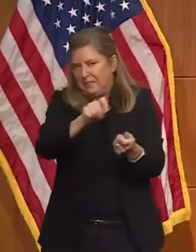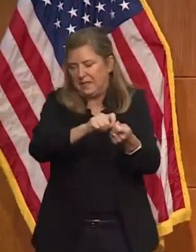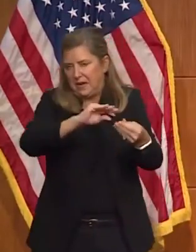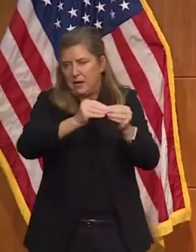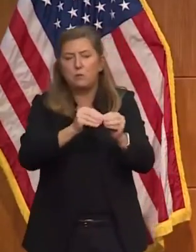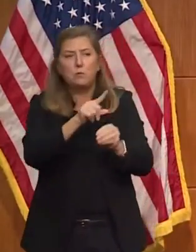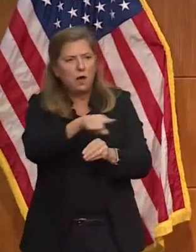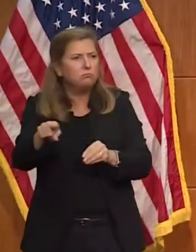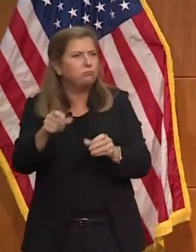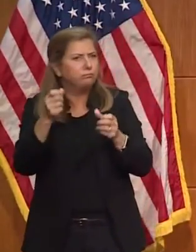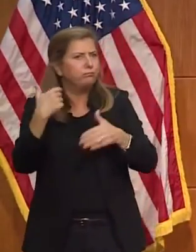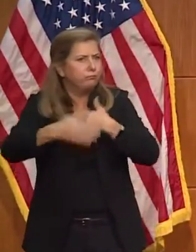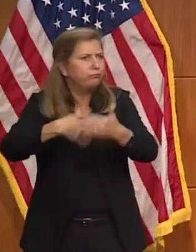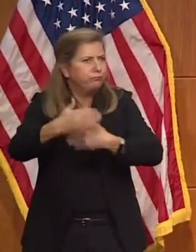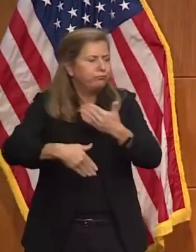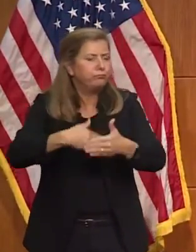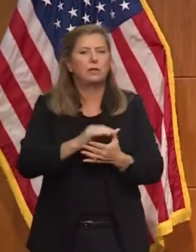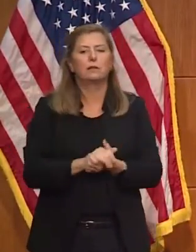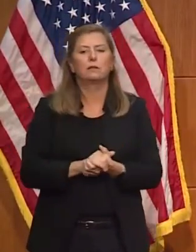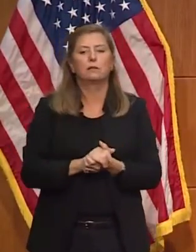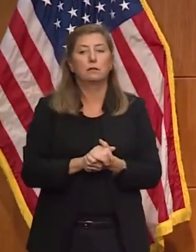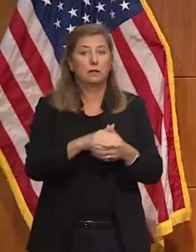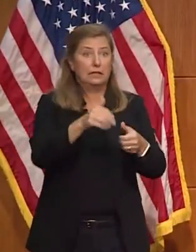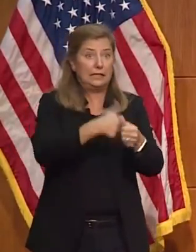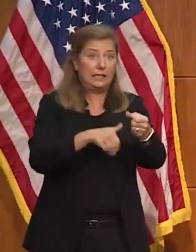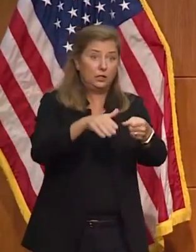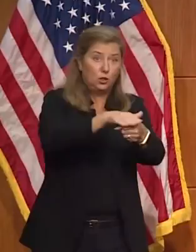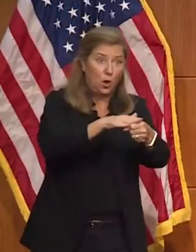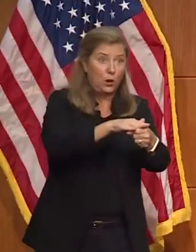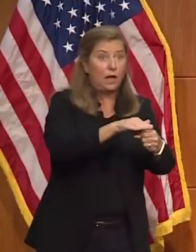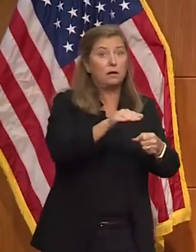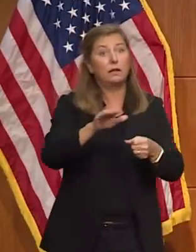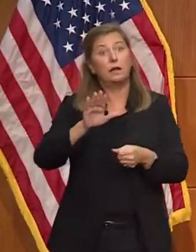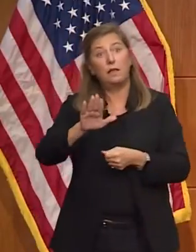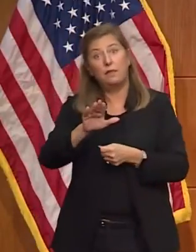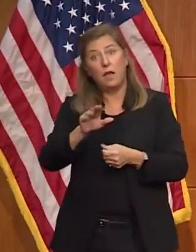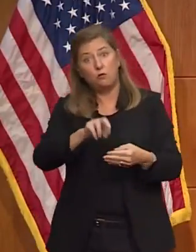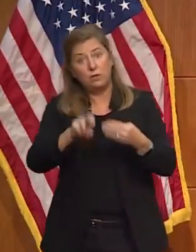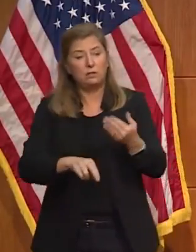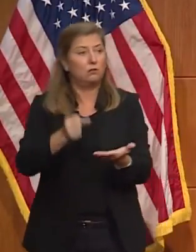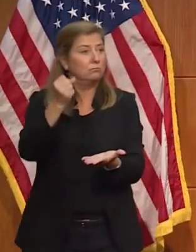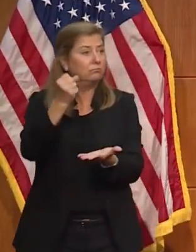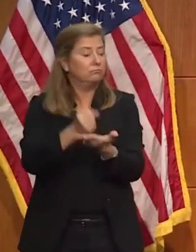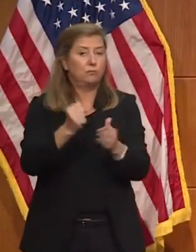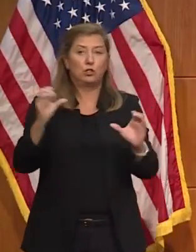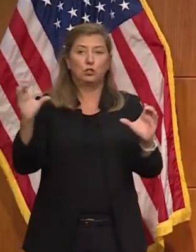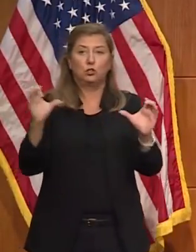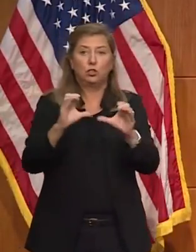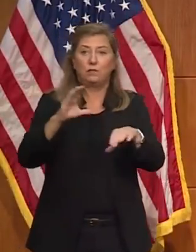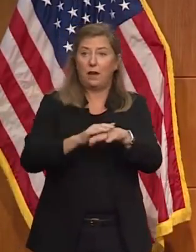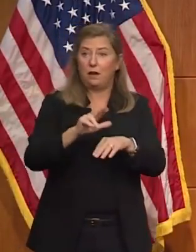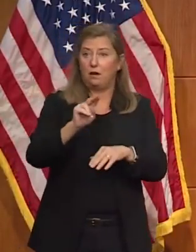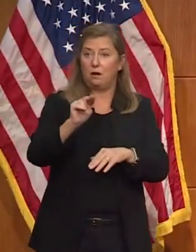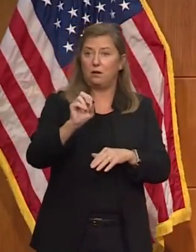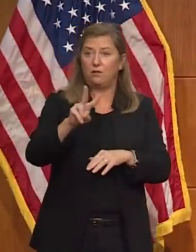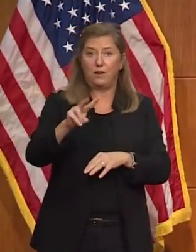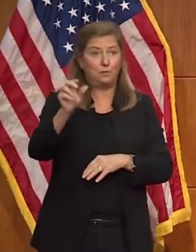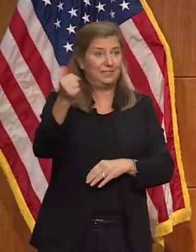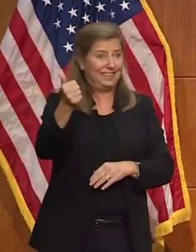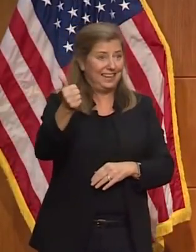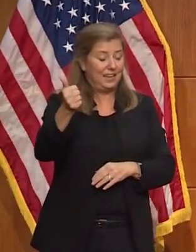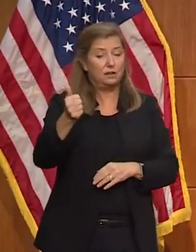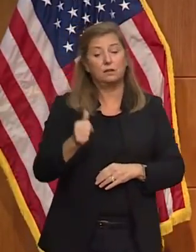ballots. Localities will certify their results on November 10th, and the State Board of Elections will meet November 16th